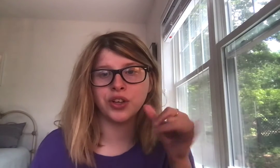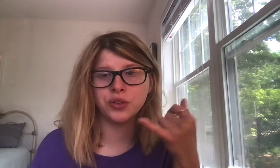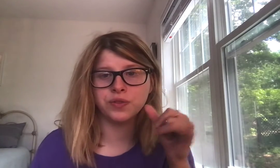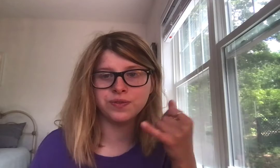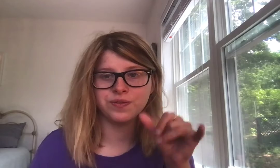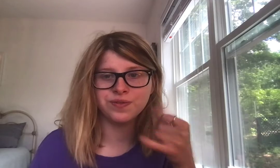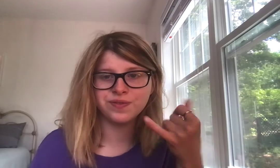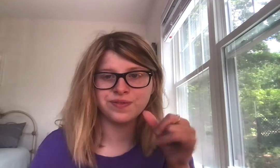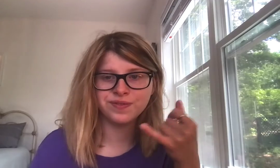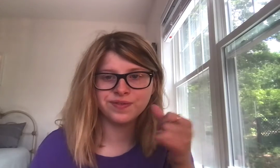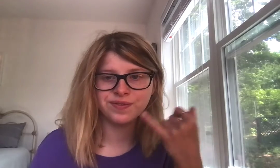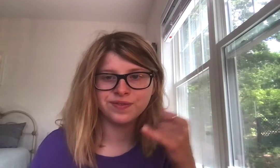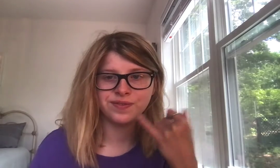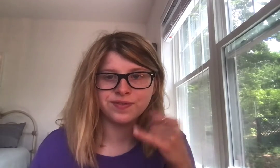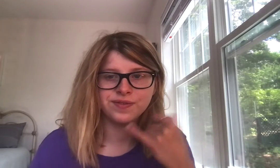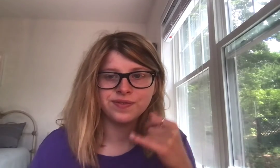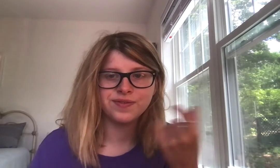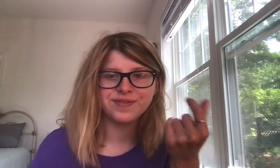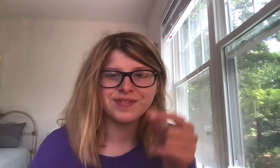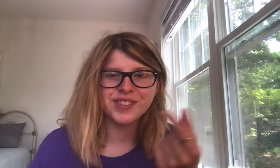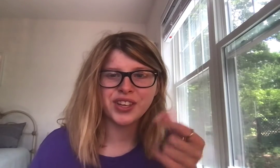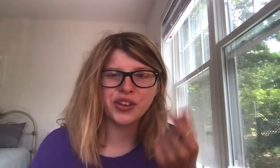green